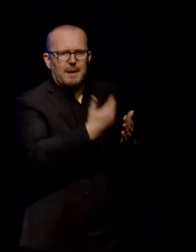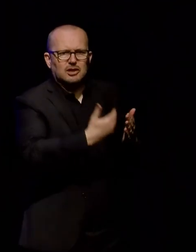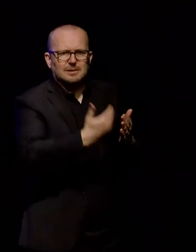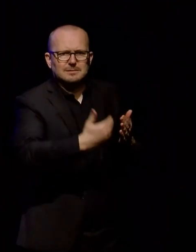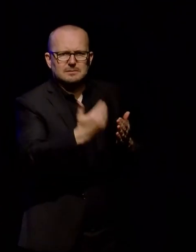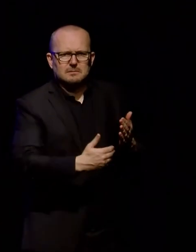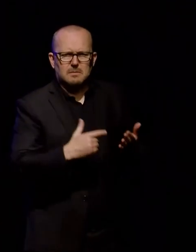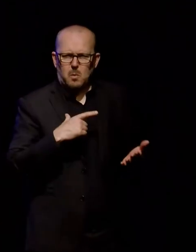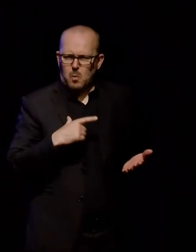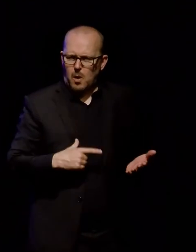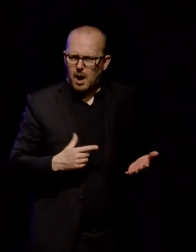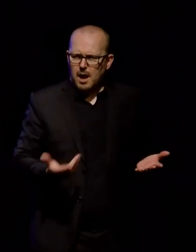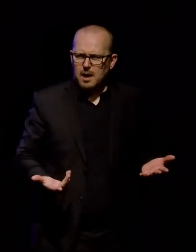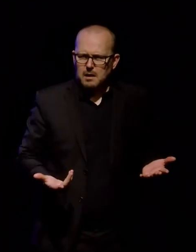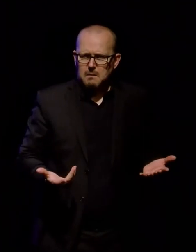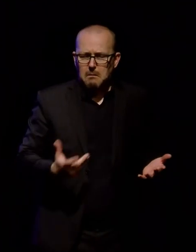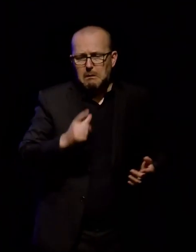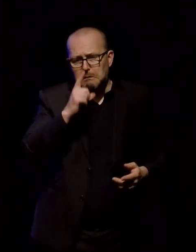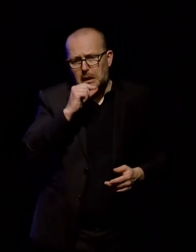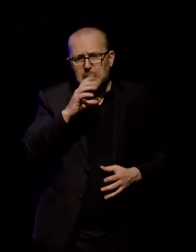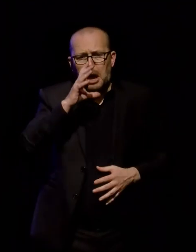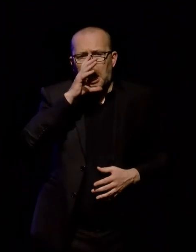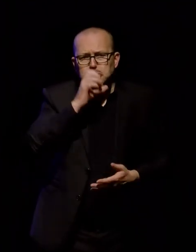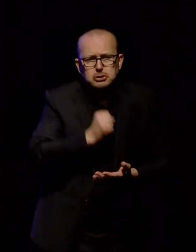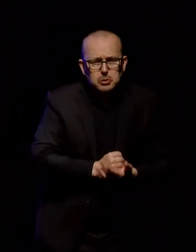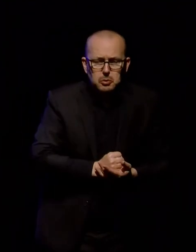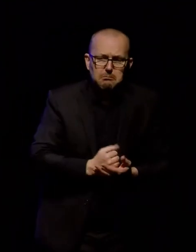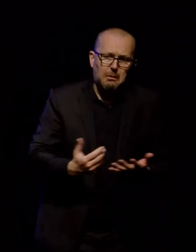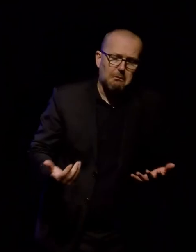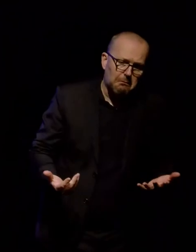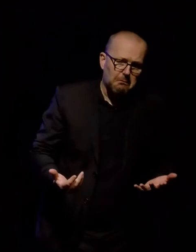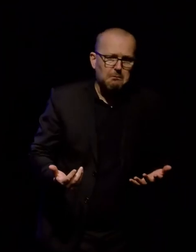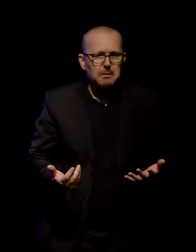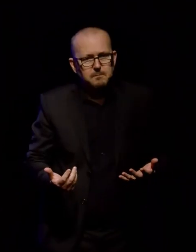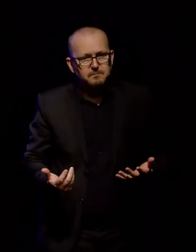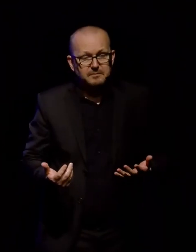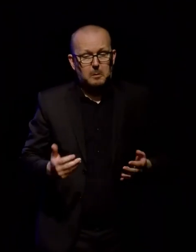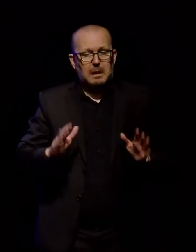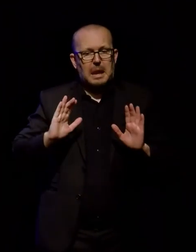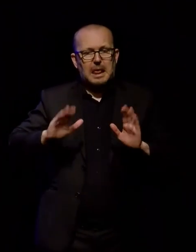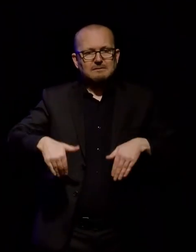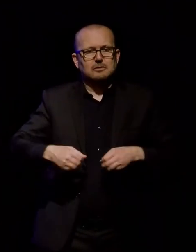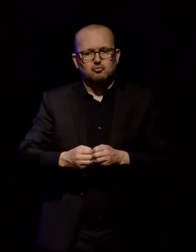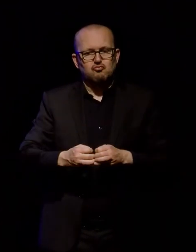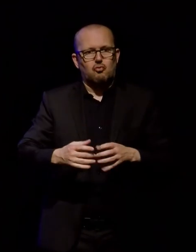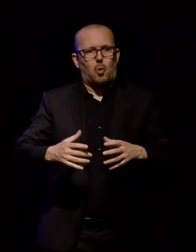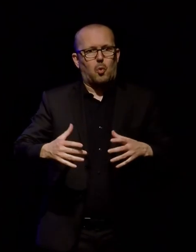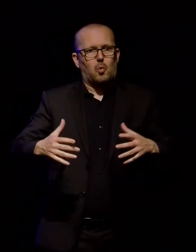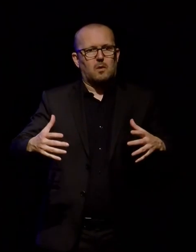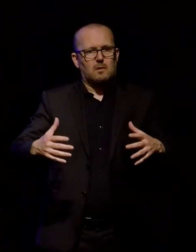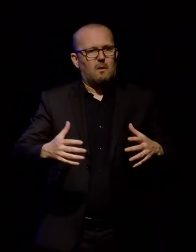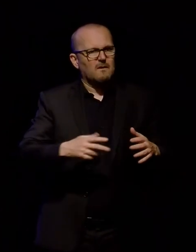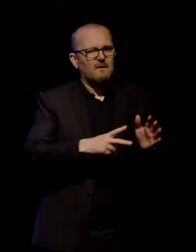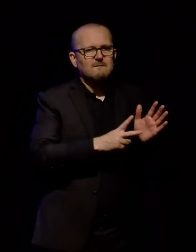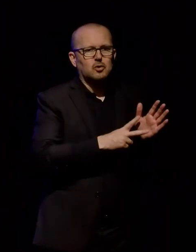We made some assumptions about the types of people probably looking at the site, and we just left it to grow into a really large virtual collection of objects from